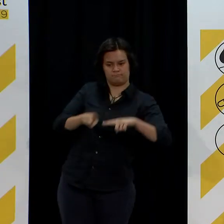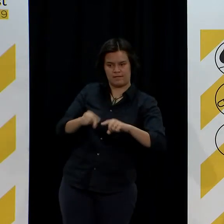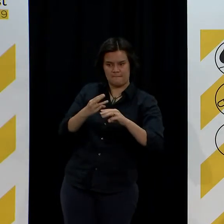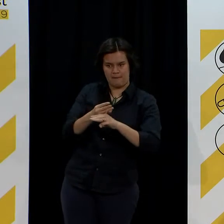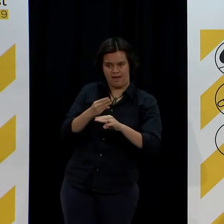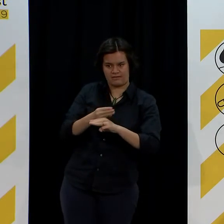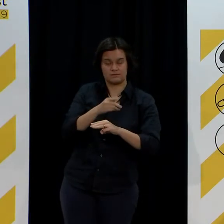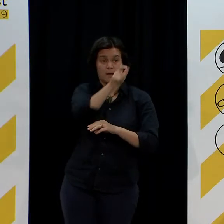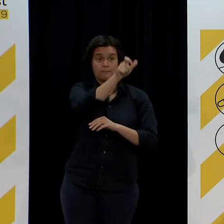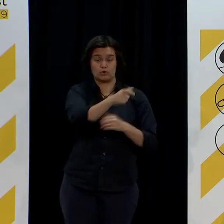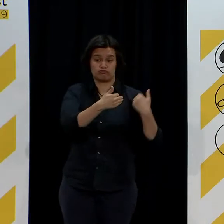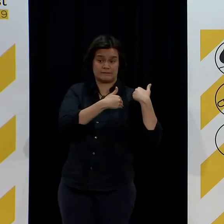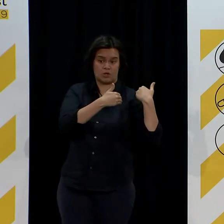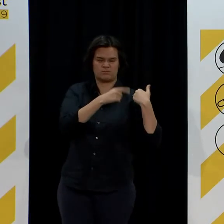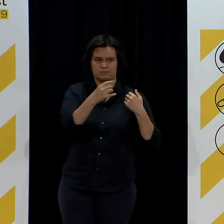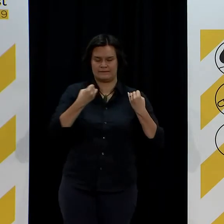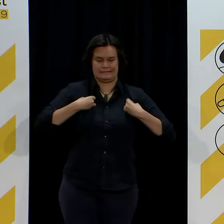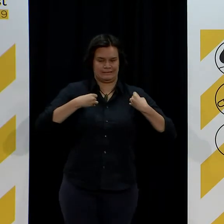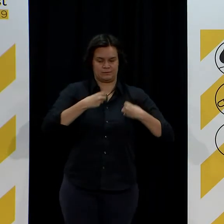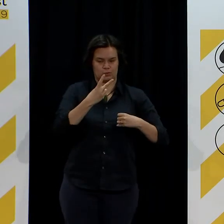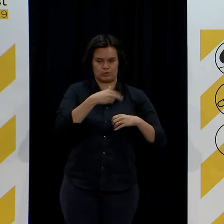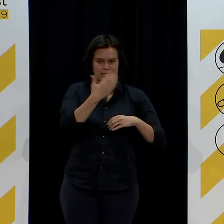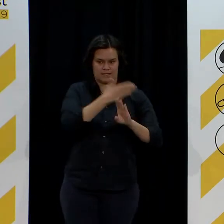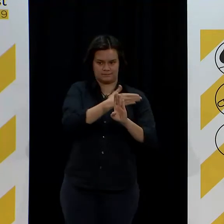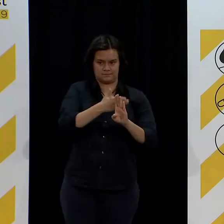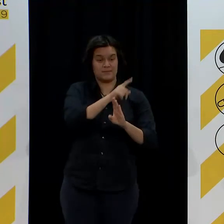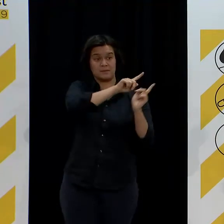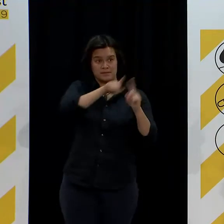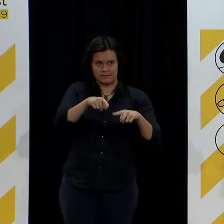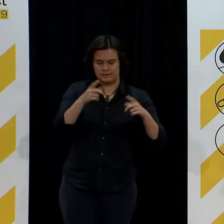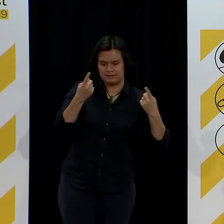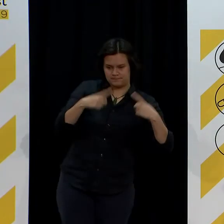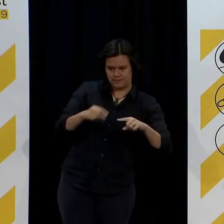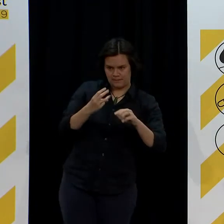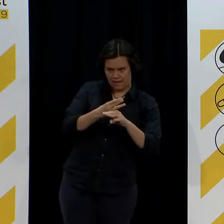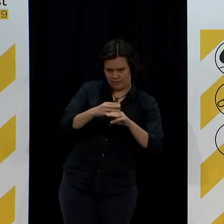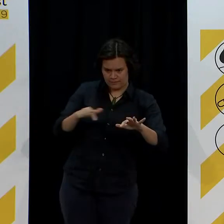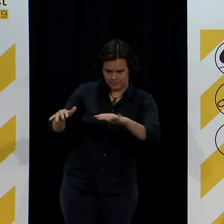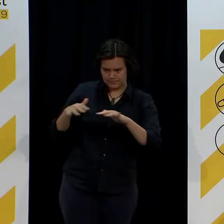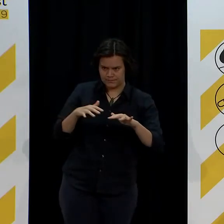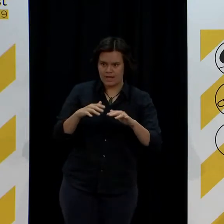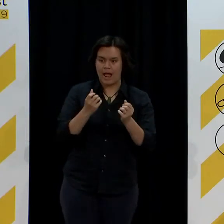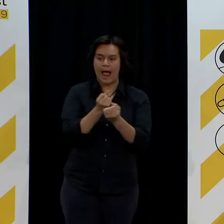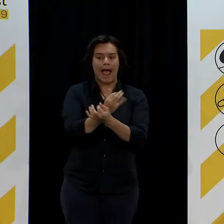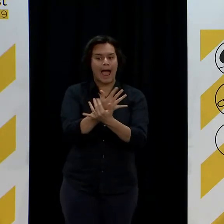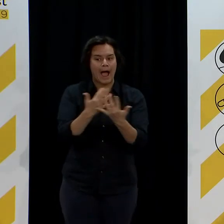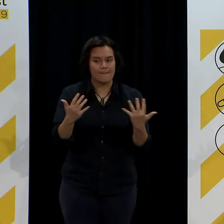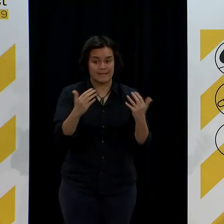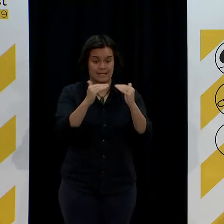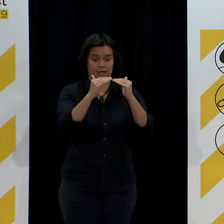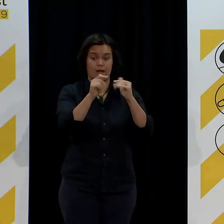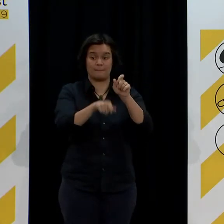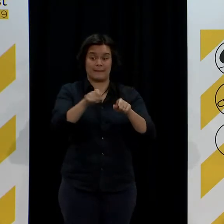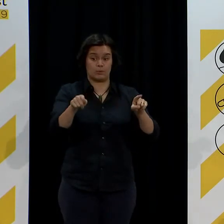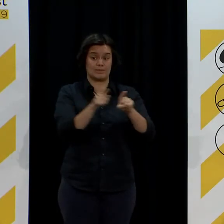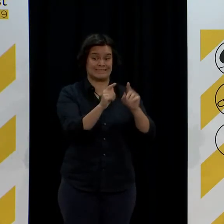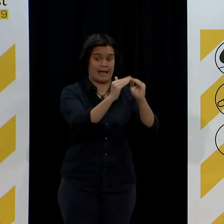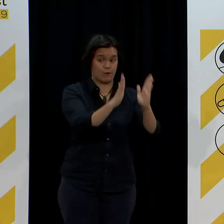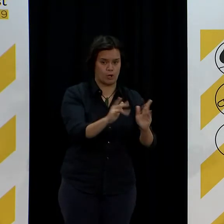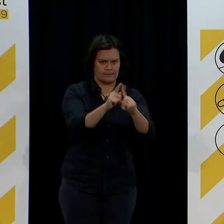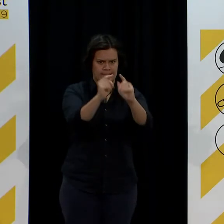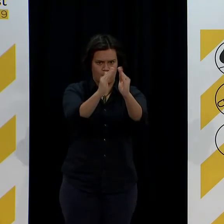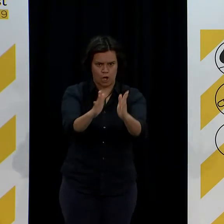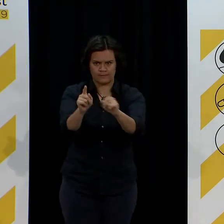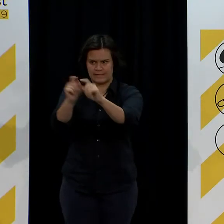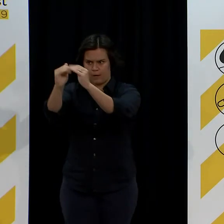we're modelling what are the total number of cases we might expect from the household contacts, looking at the infection